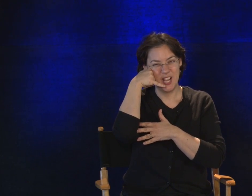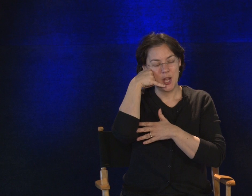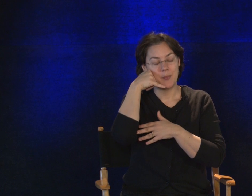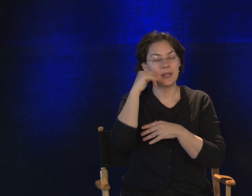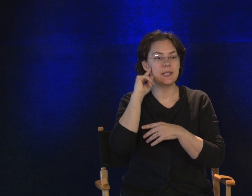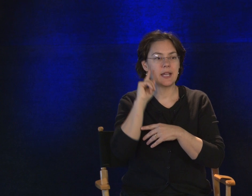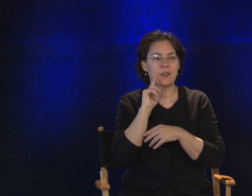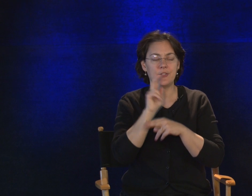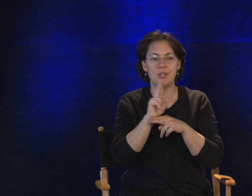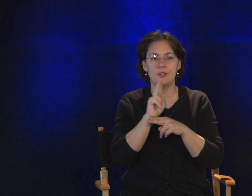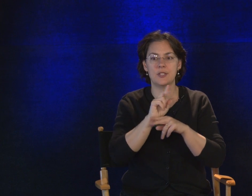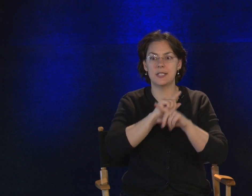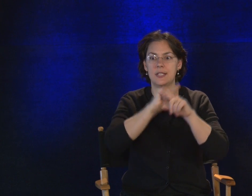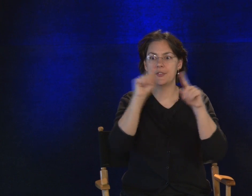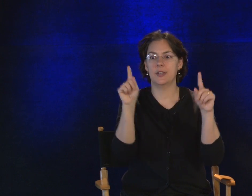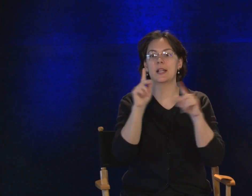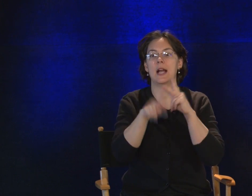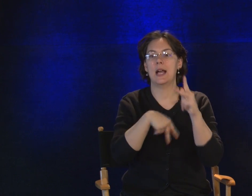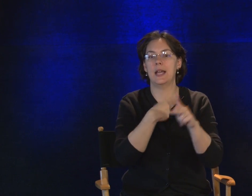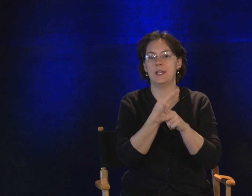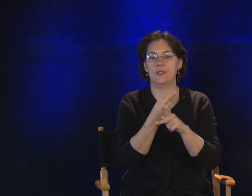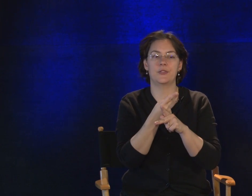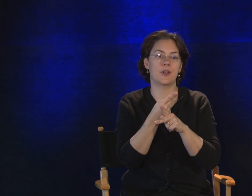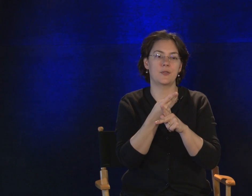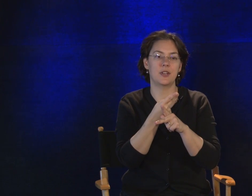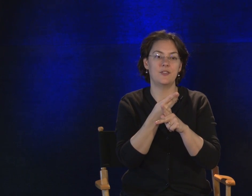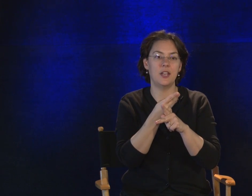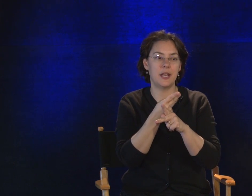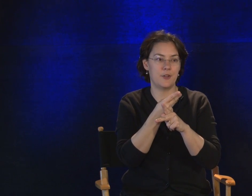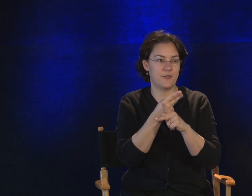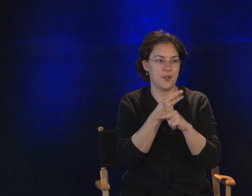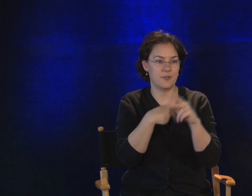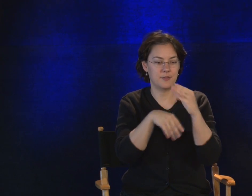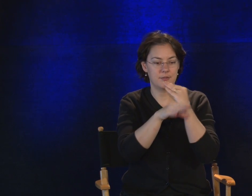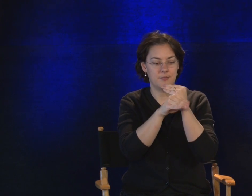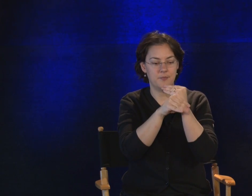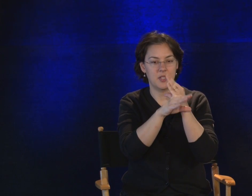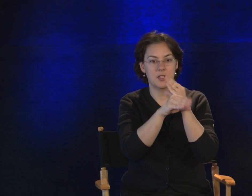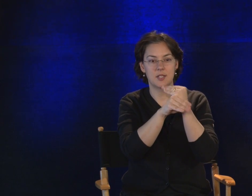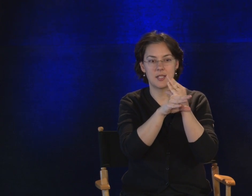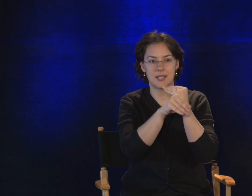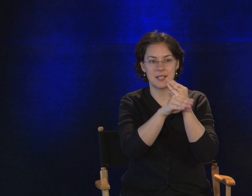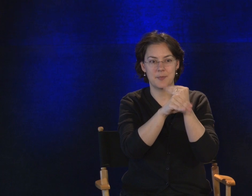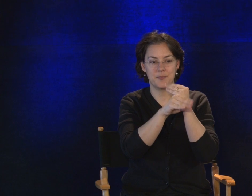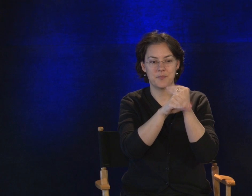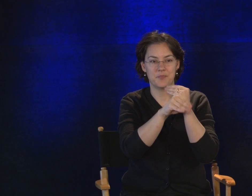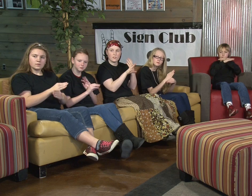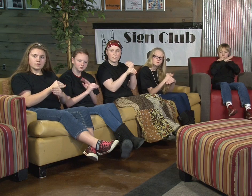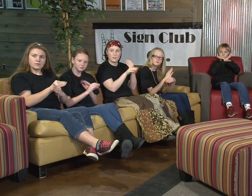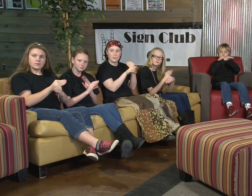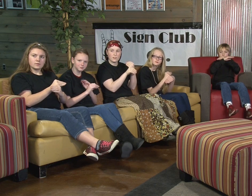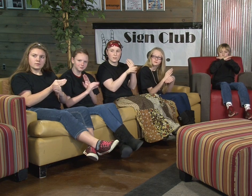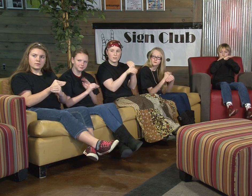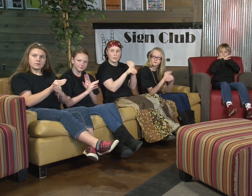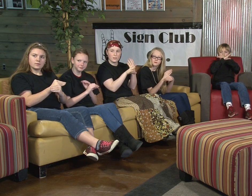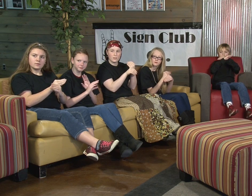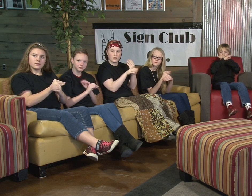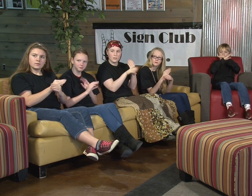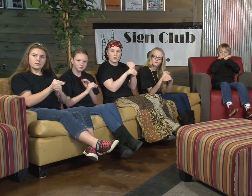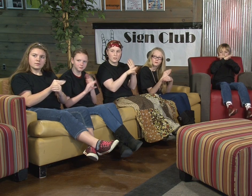But the deaf use a different kind of phone. A video phone. And this is that sign. Two quacking ducks.